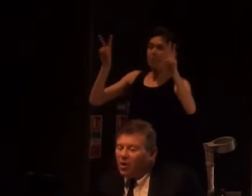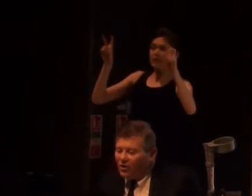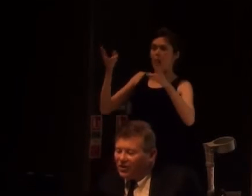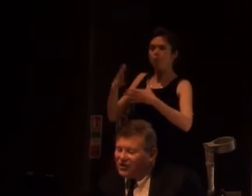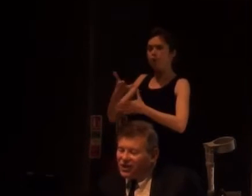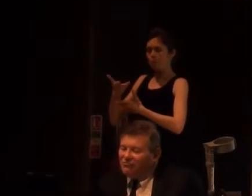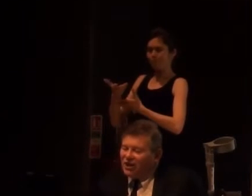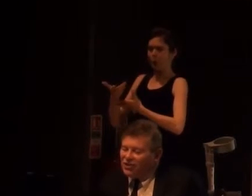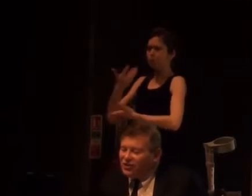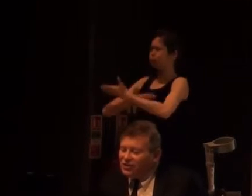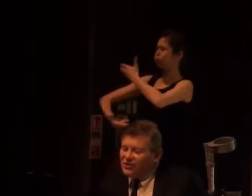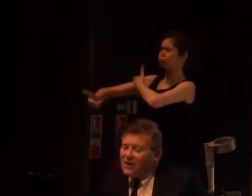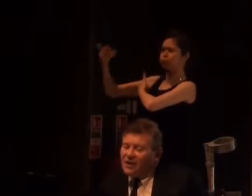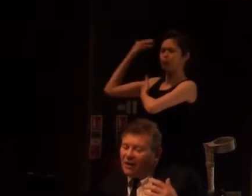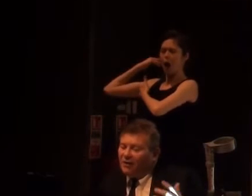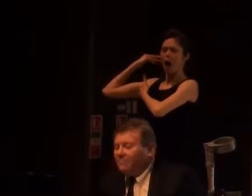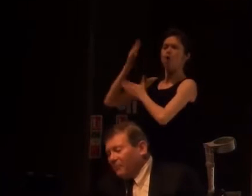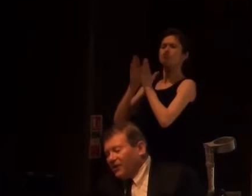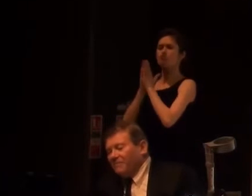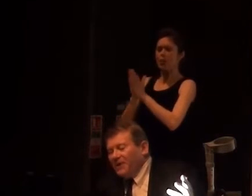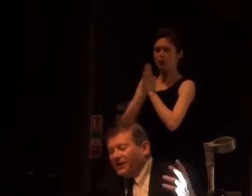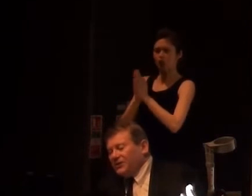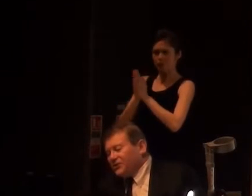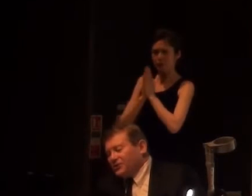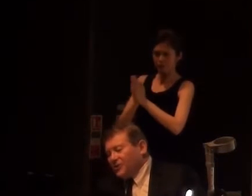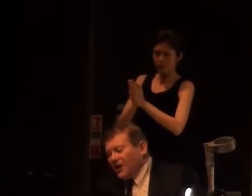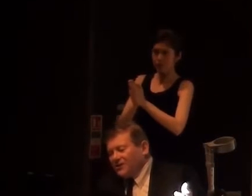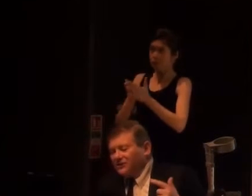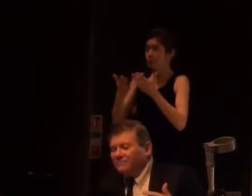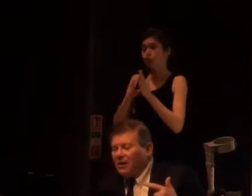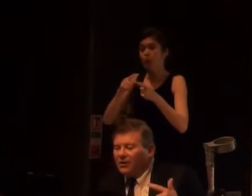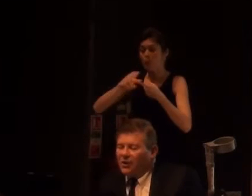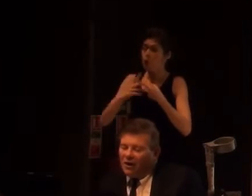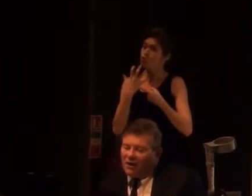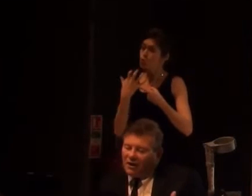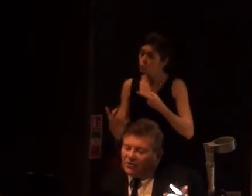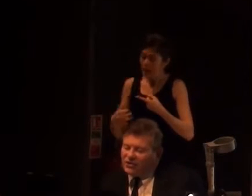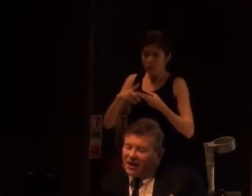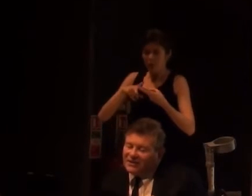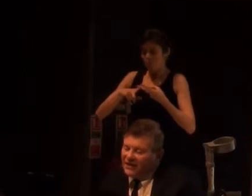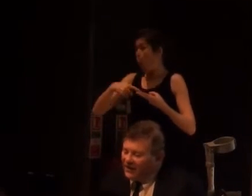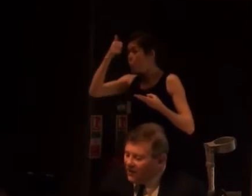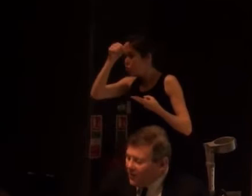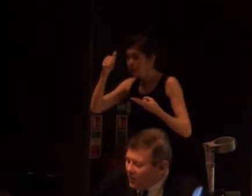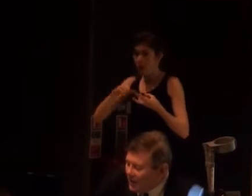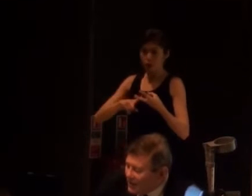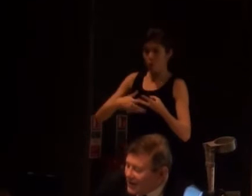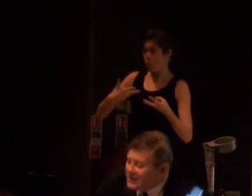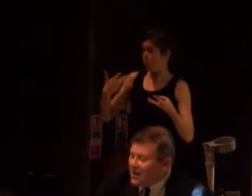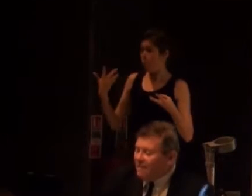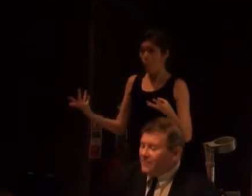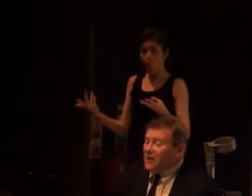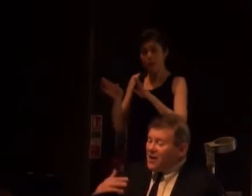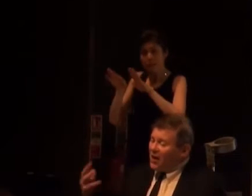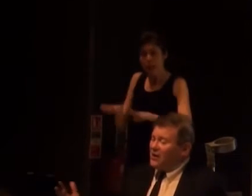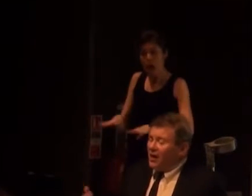monotheistic religions, whether it be Judaism, Christianity, or, indeed,